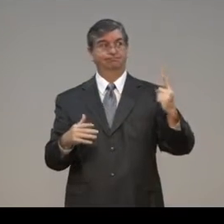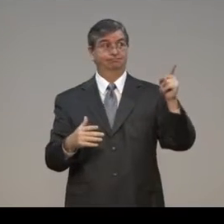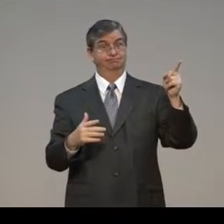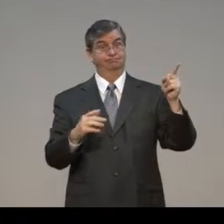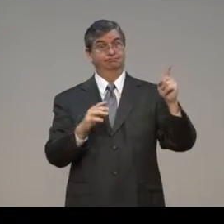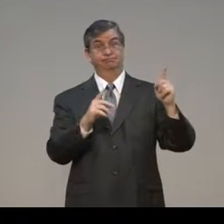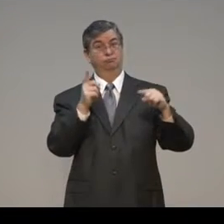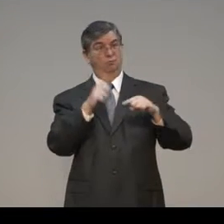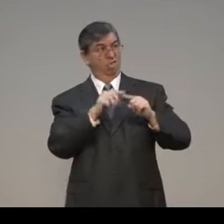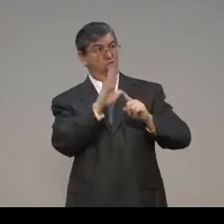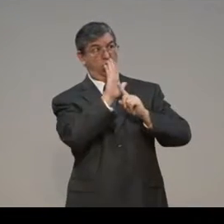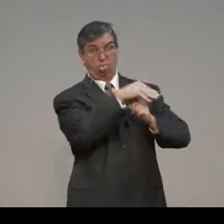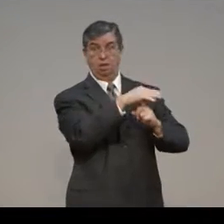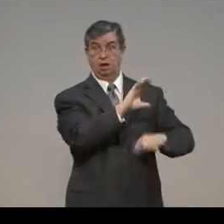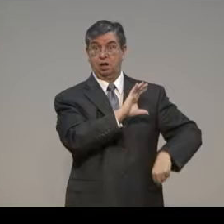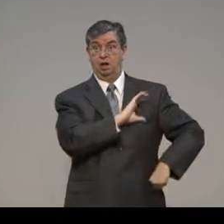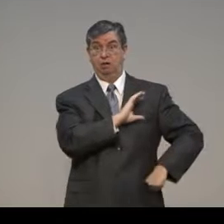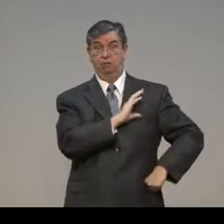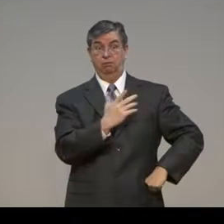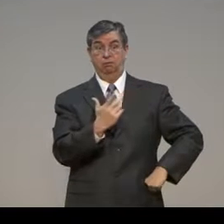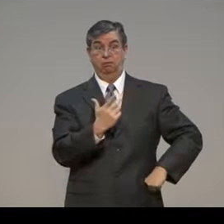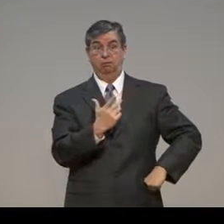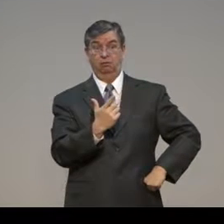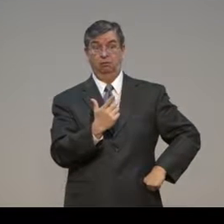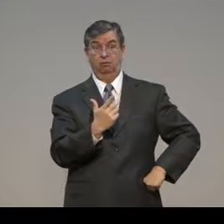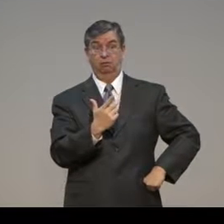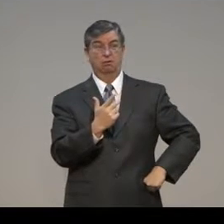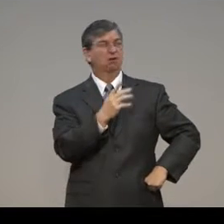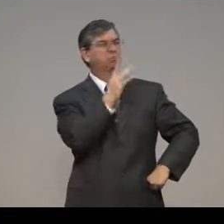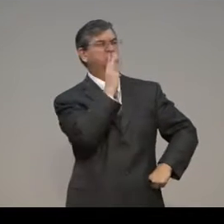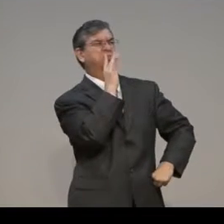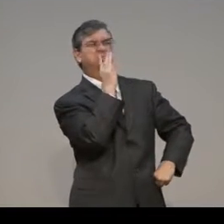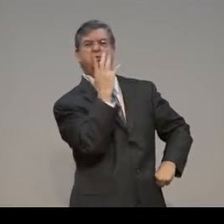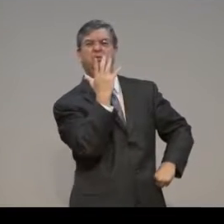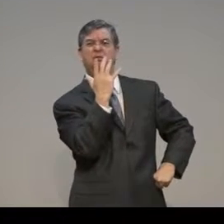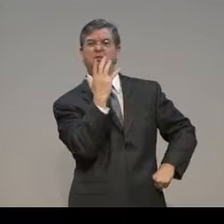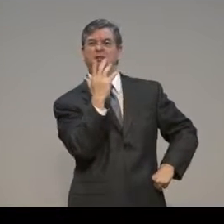And when the policeman approached the car, do you think the person is going to